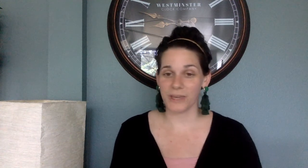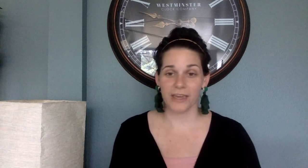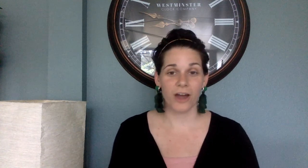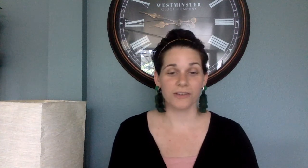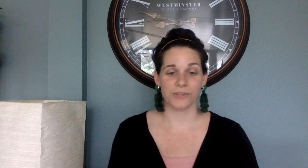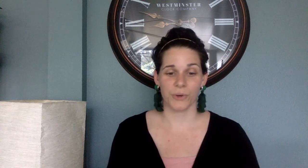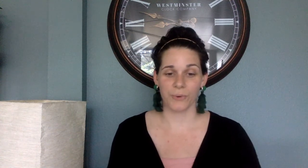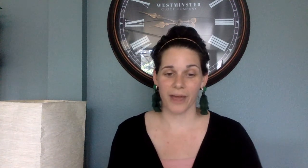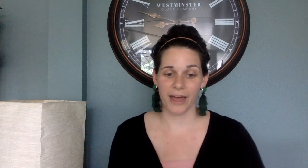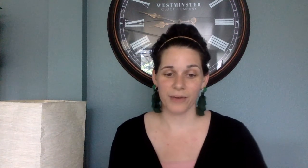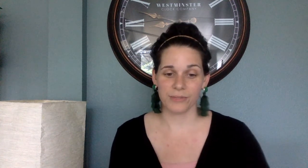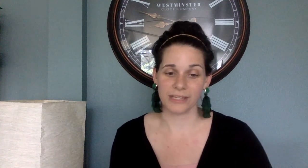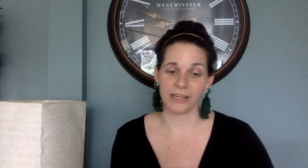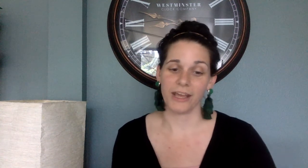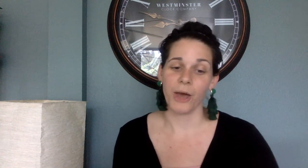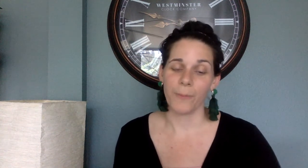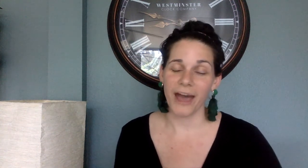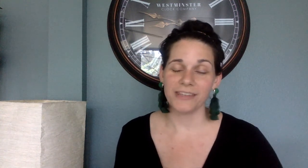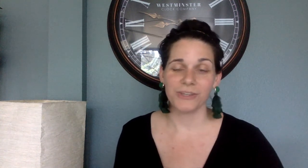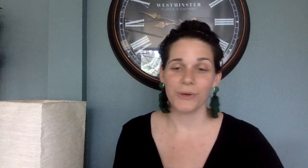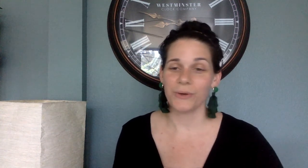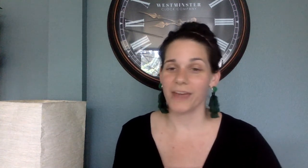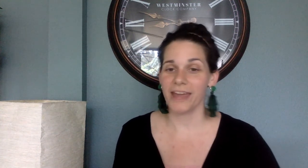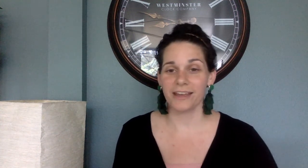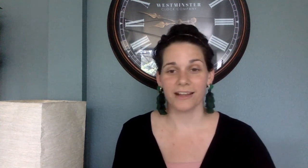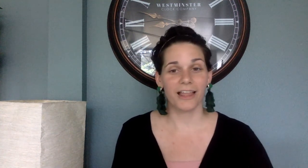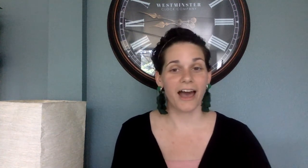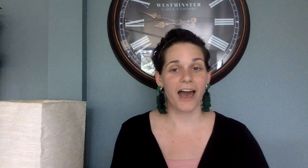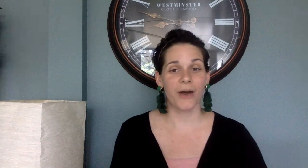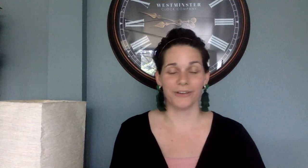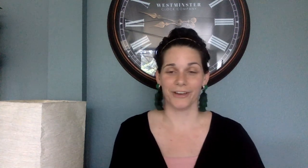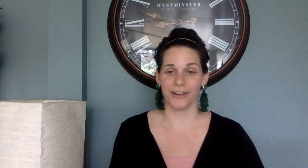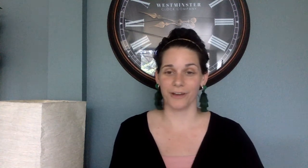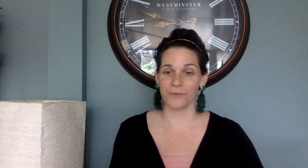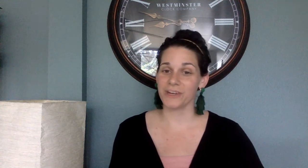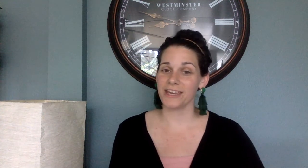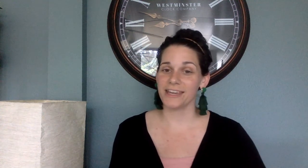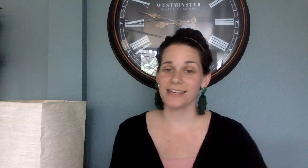the hand motions.